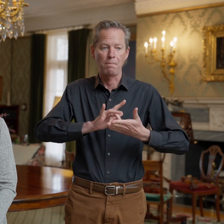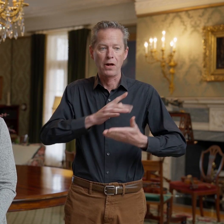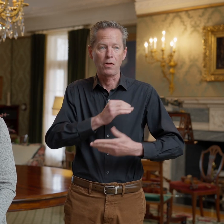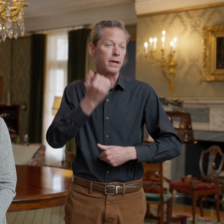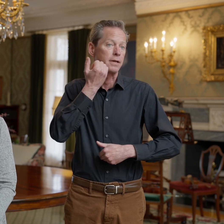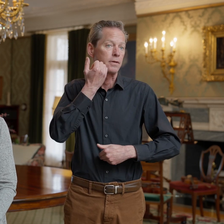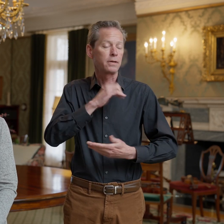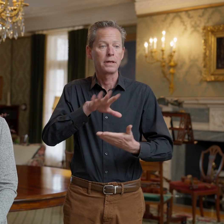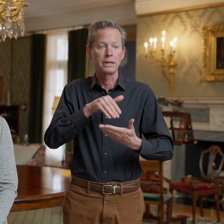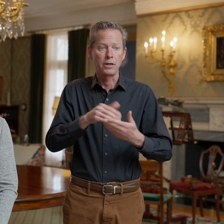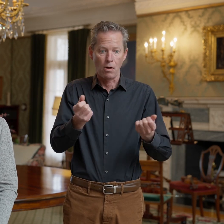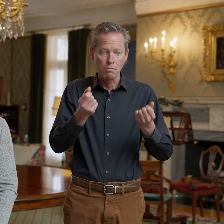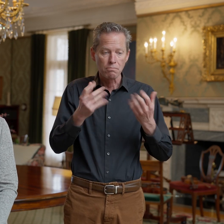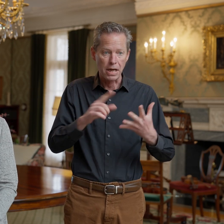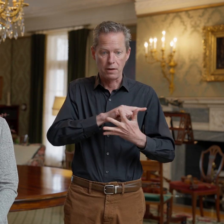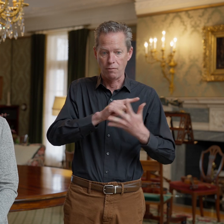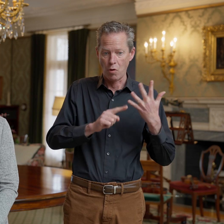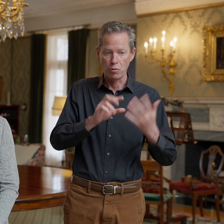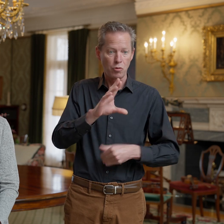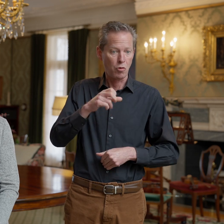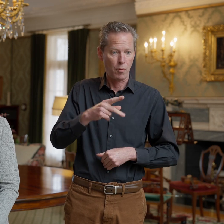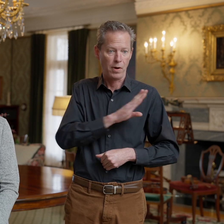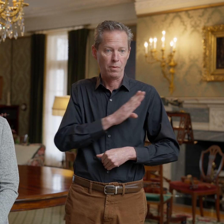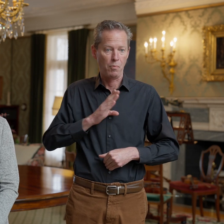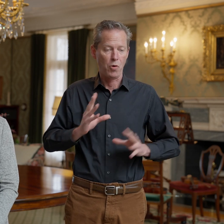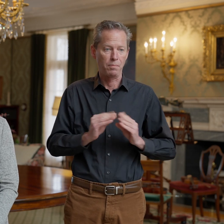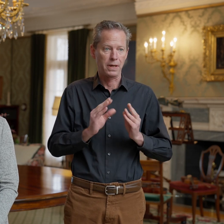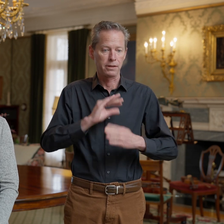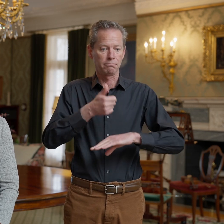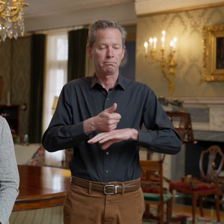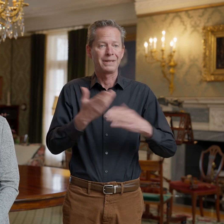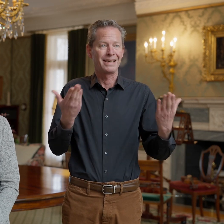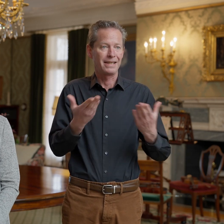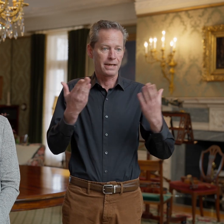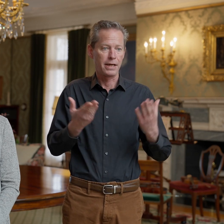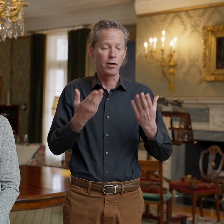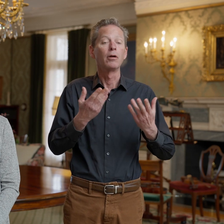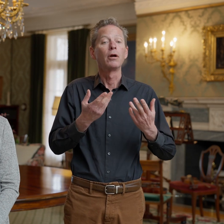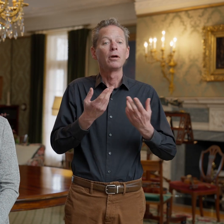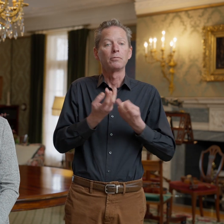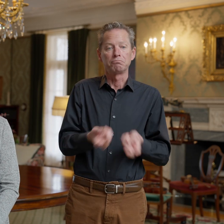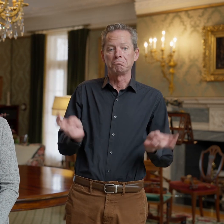Center. A lot of those corporate and board meetings were held here in the room around the beautiful round mahogany table.